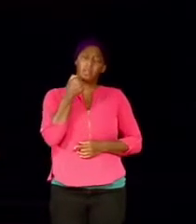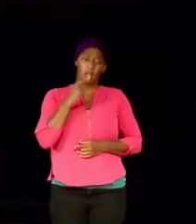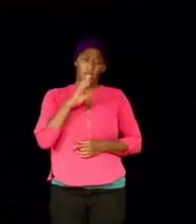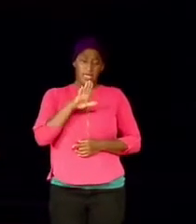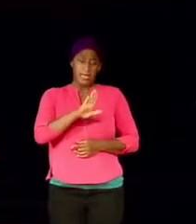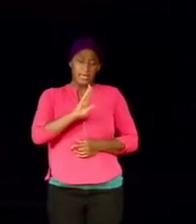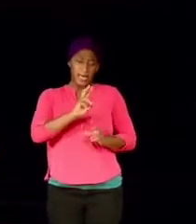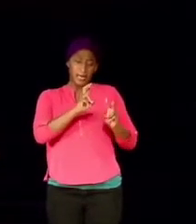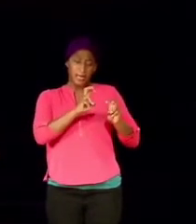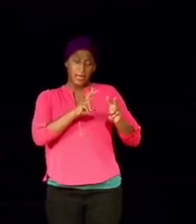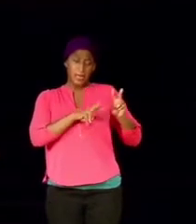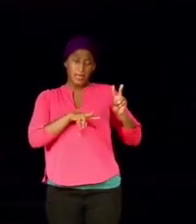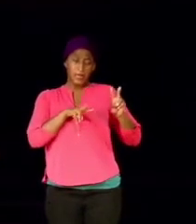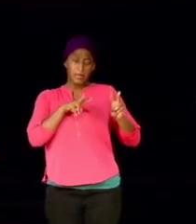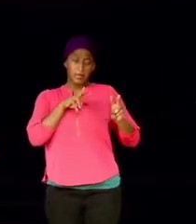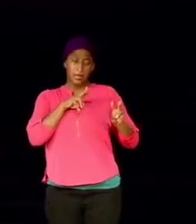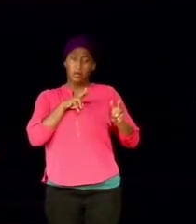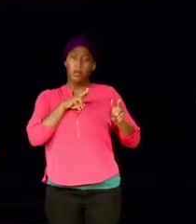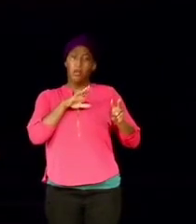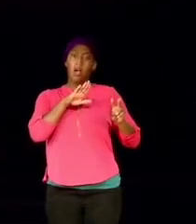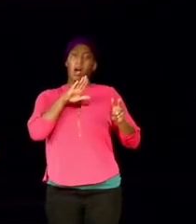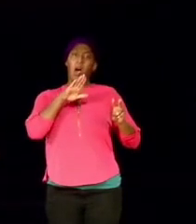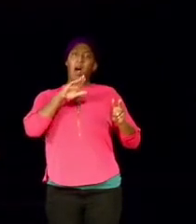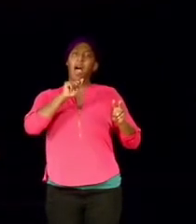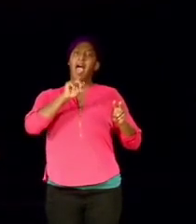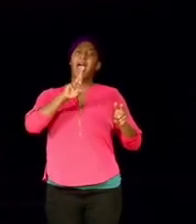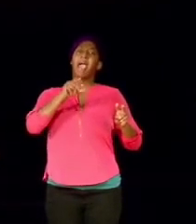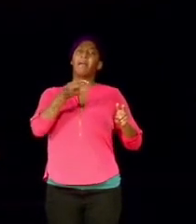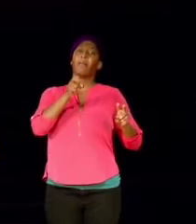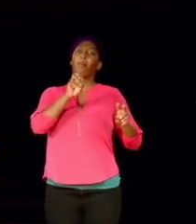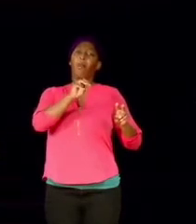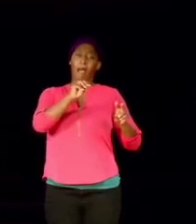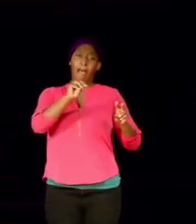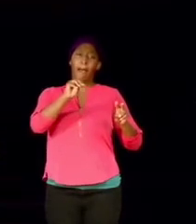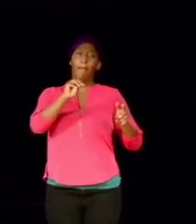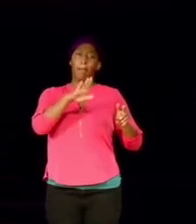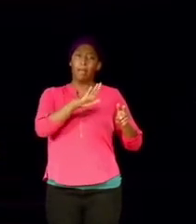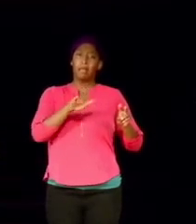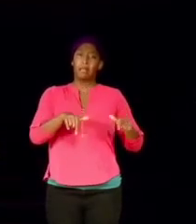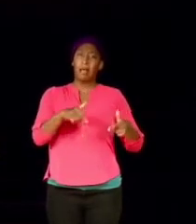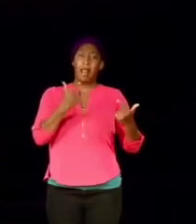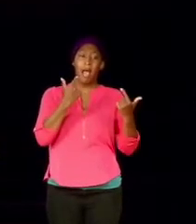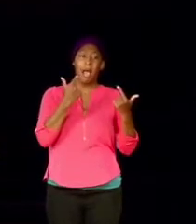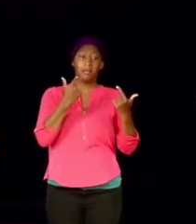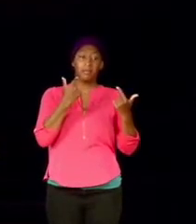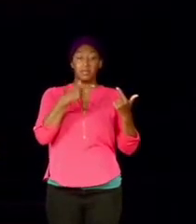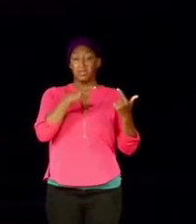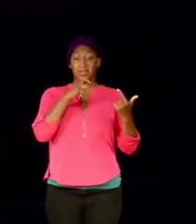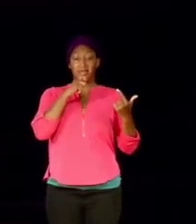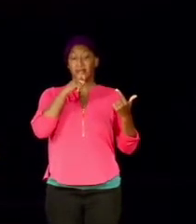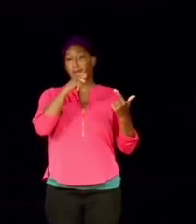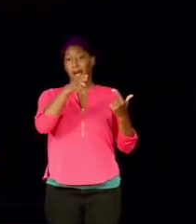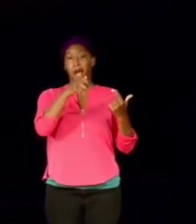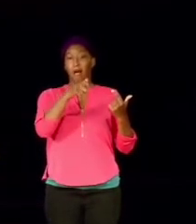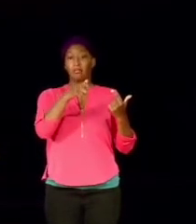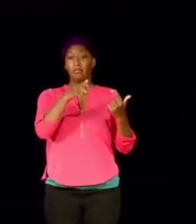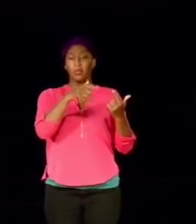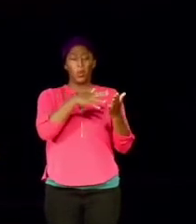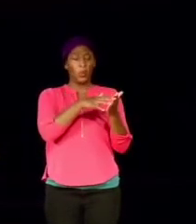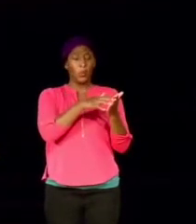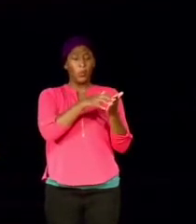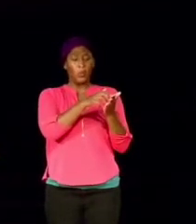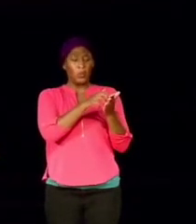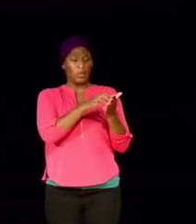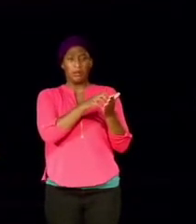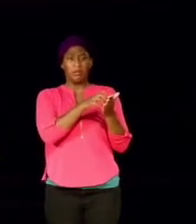of the life of Abraham. And being not weak in faith.